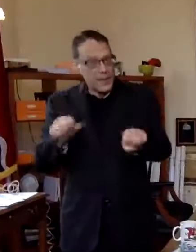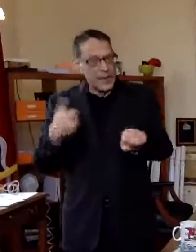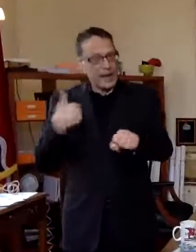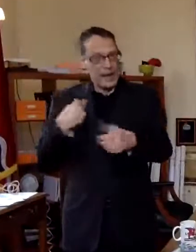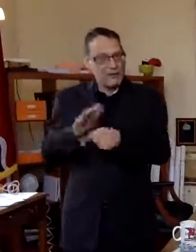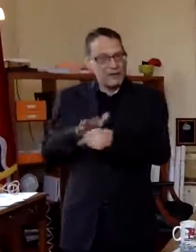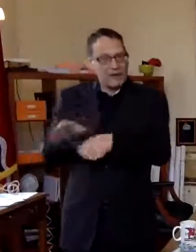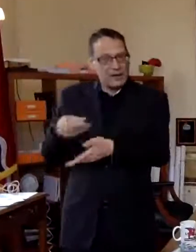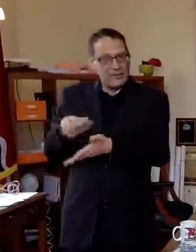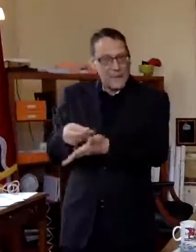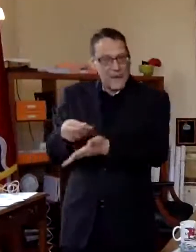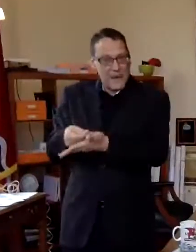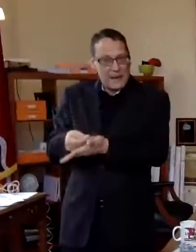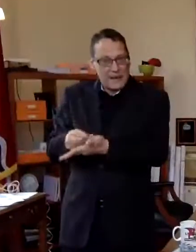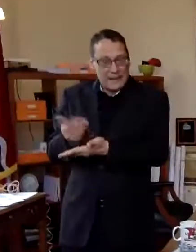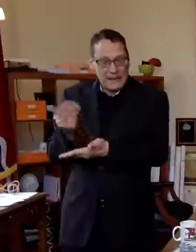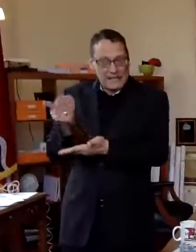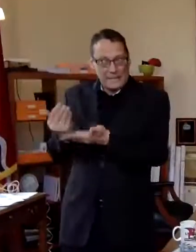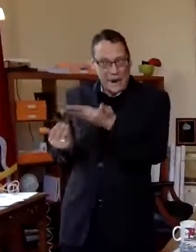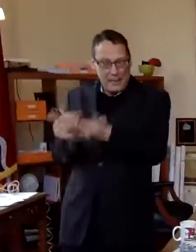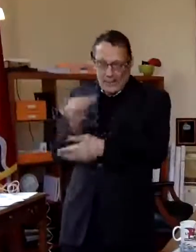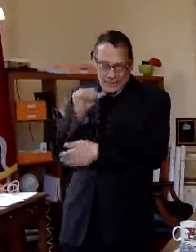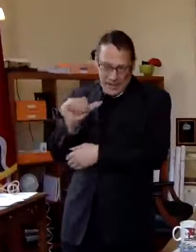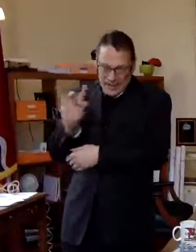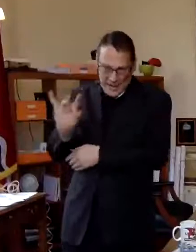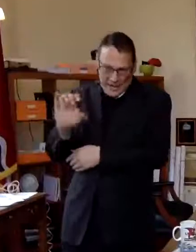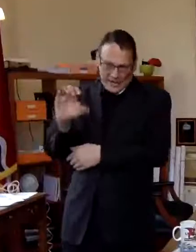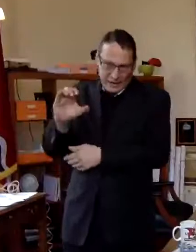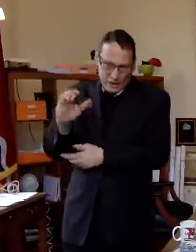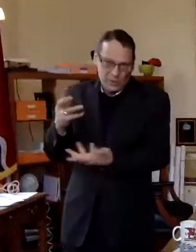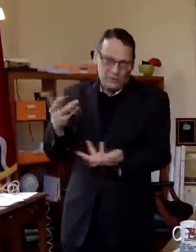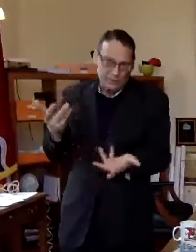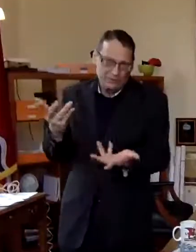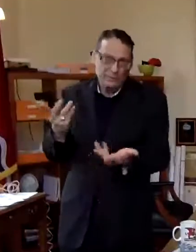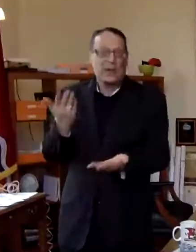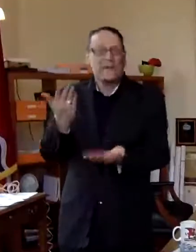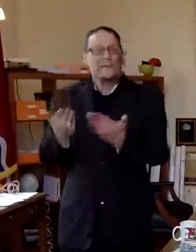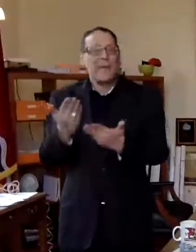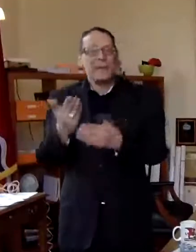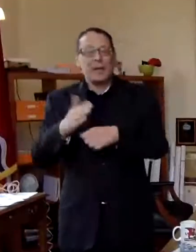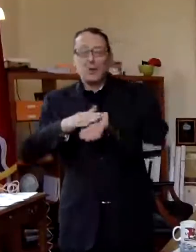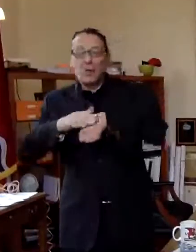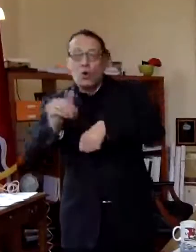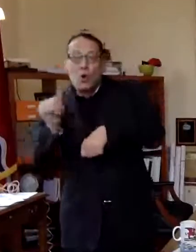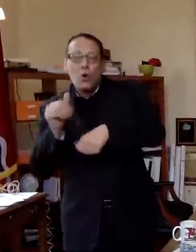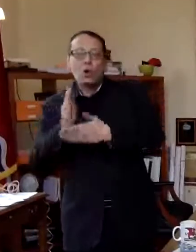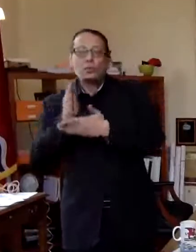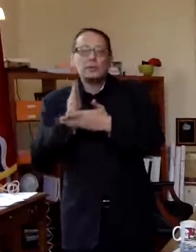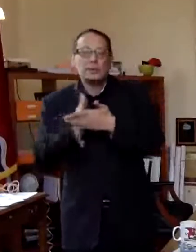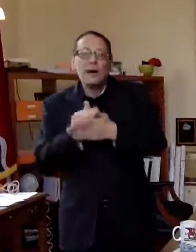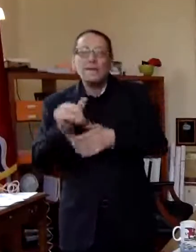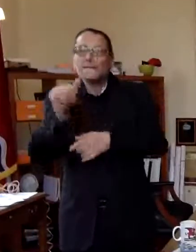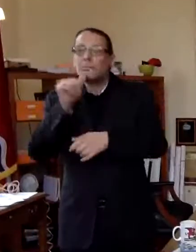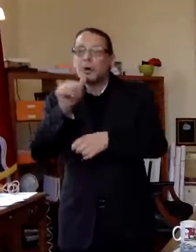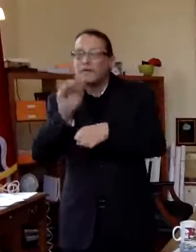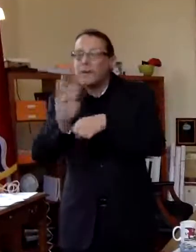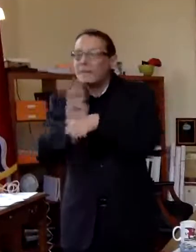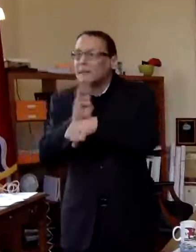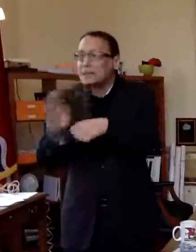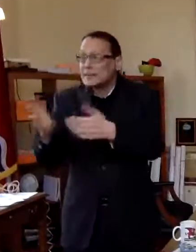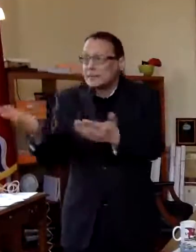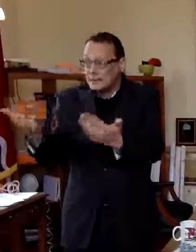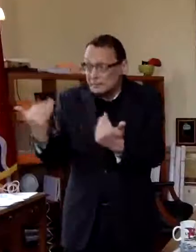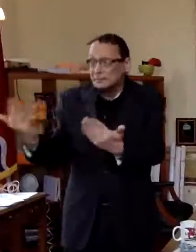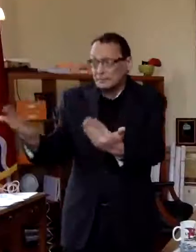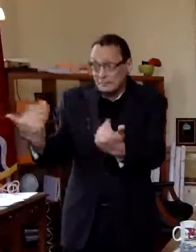maybe not quite as much as last year so we'll probably try to call on some of the private sector to help shore